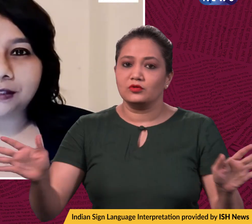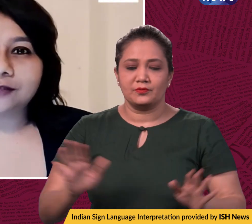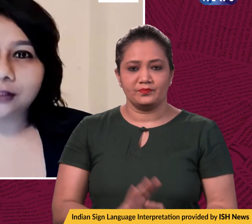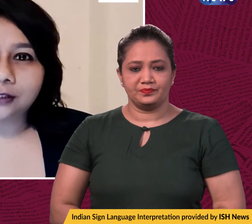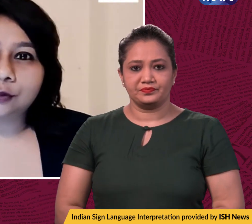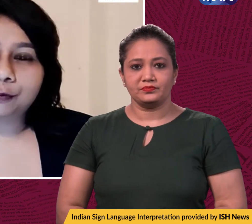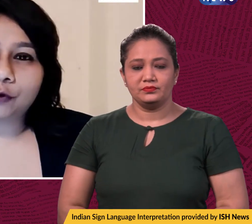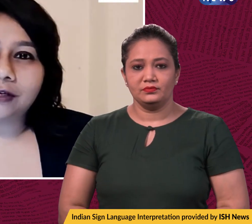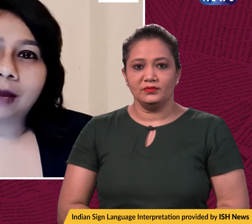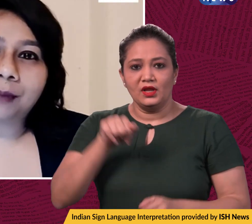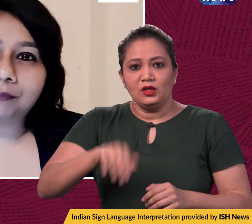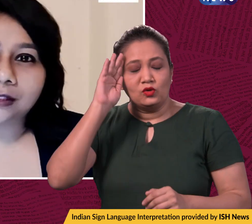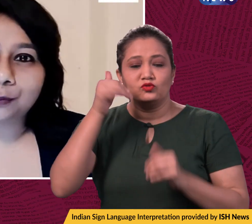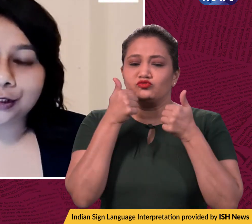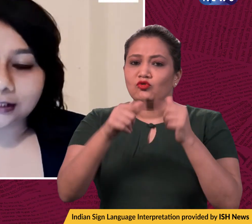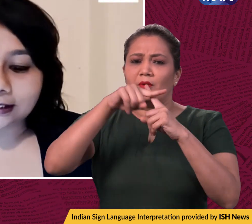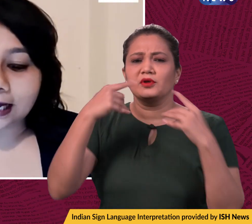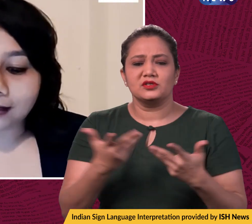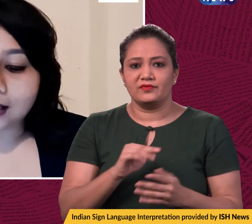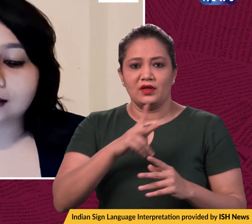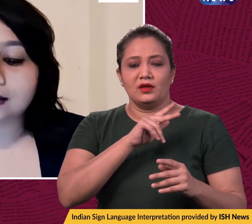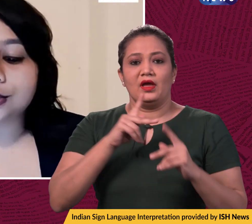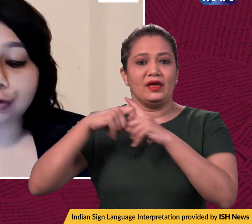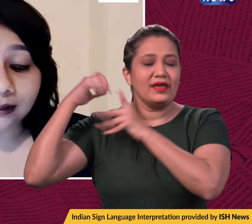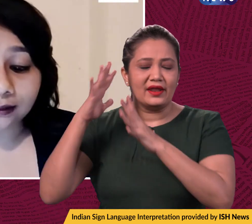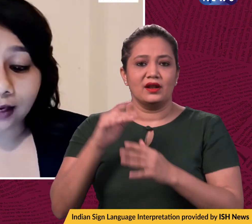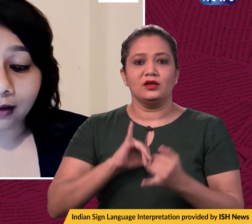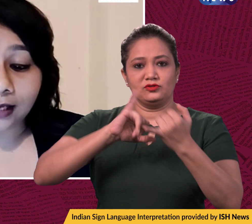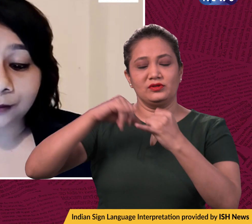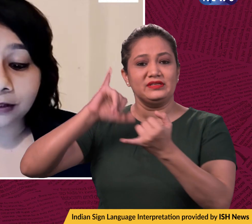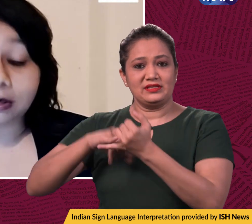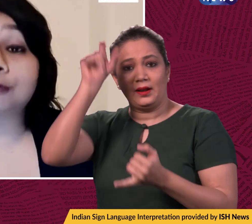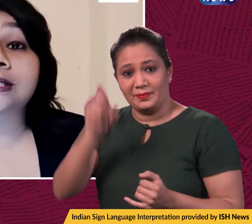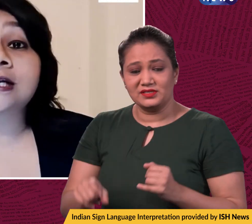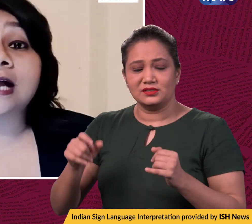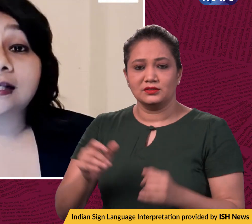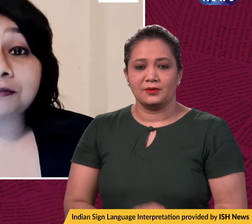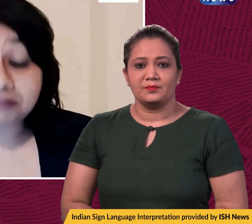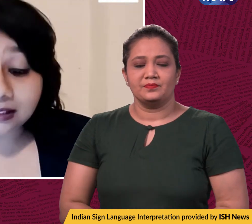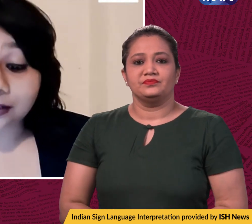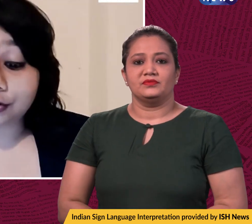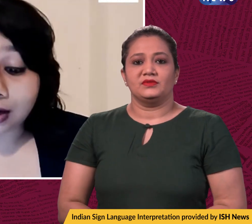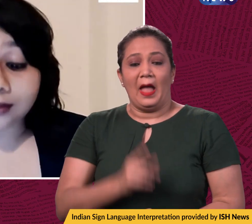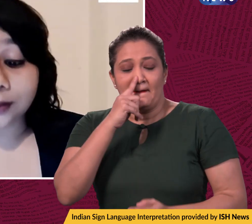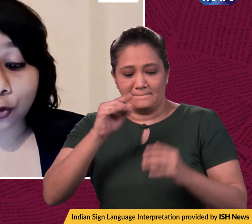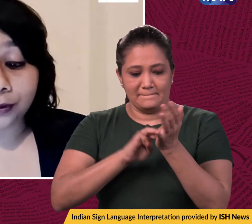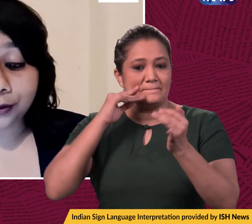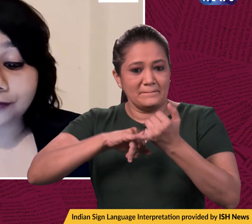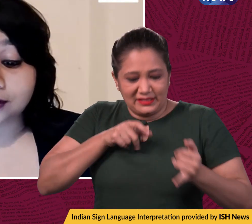piece of good news before we wrap up this bulletin, Kerala's Shruti Satara has been crowned as the Miss Trans Global Universe.